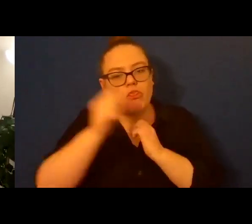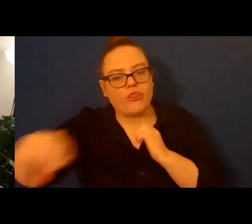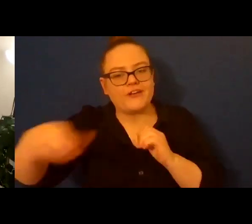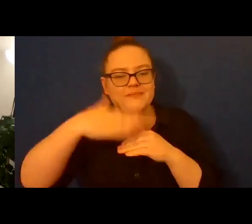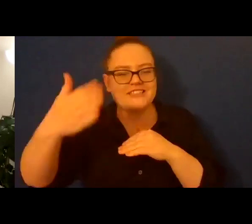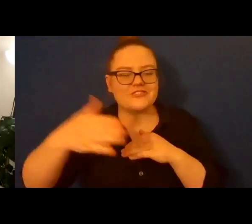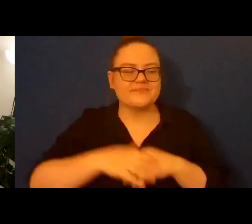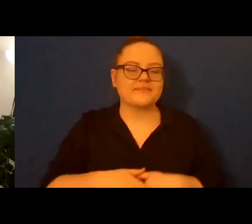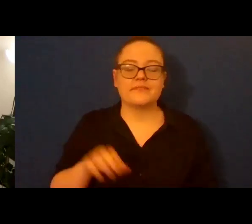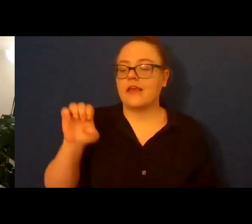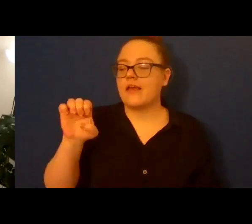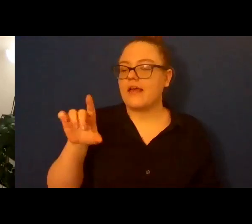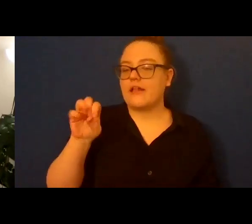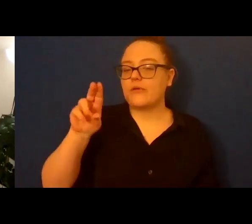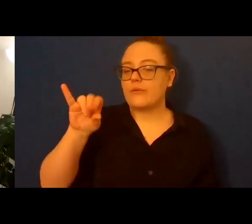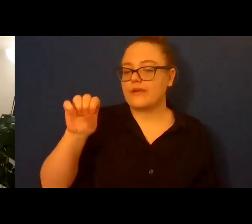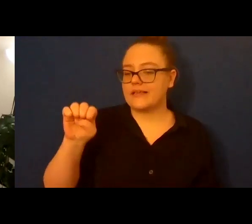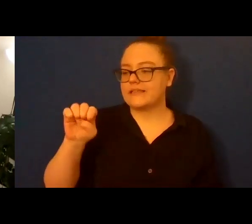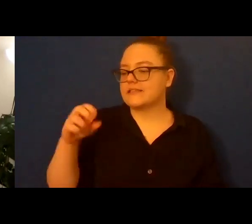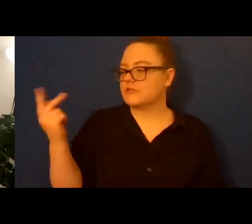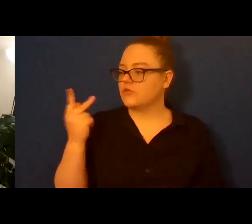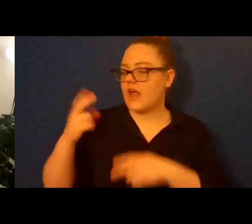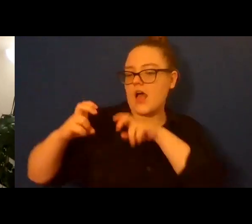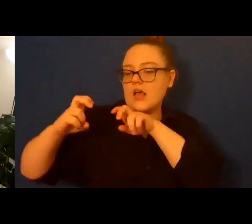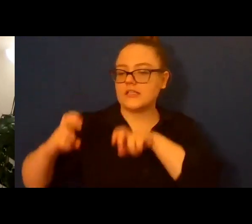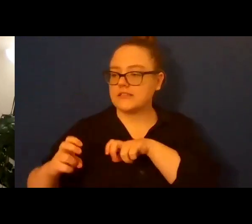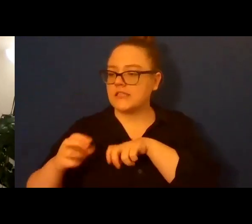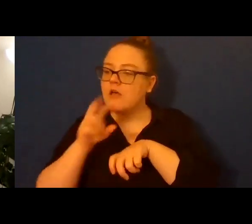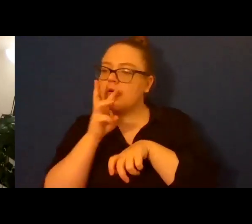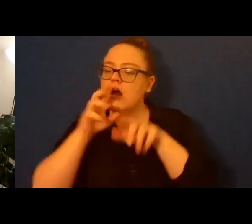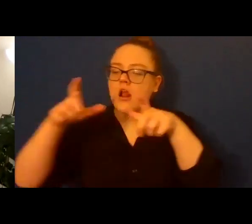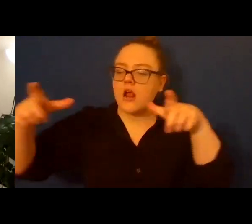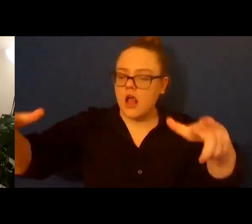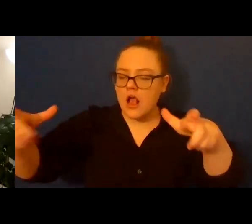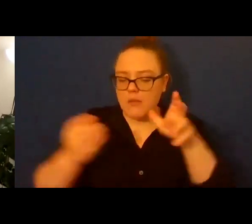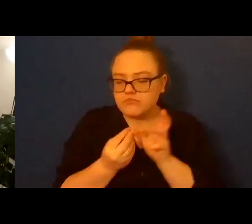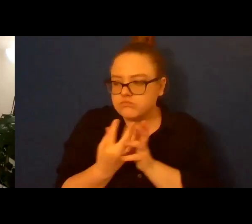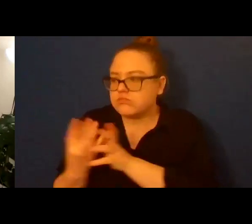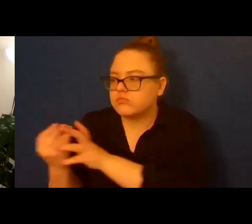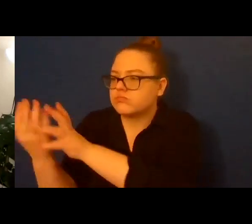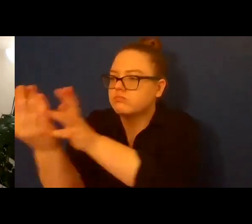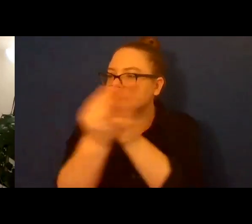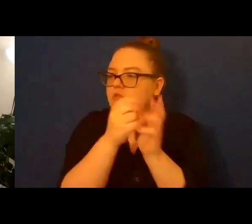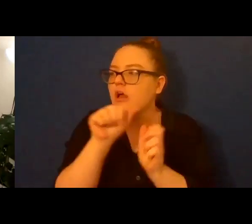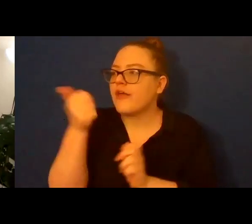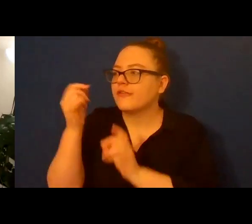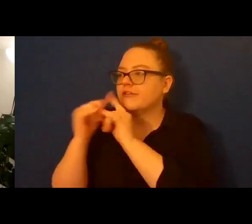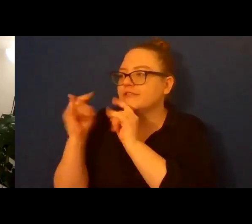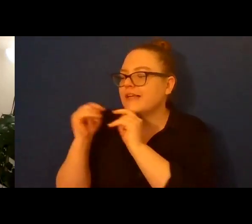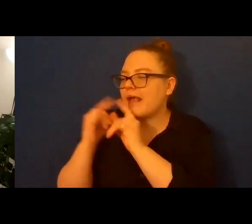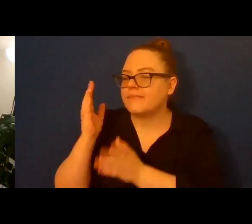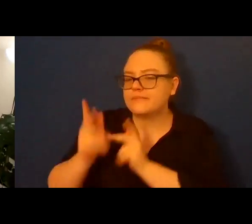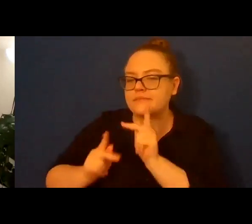Eloise Brill and I sat on the beach at Goodwill Pond while nearby our fellow campers ate cellophane-wrapped sandwiches on rotting picnic tables.